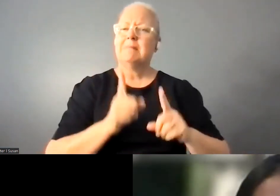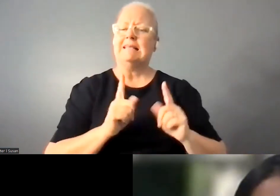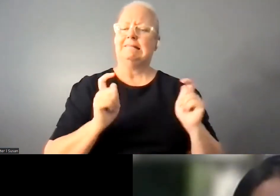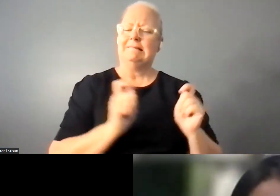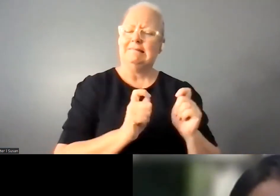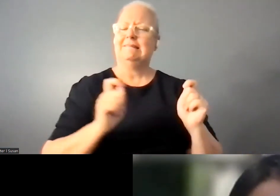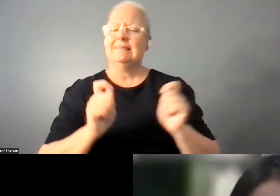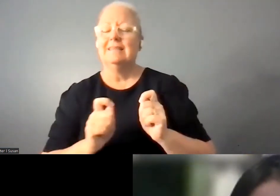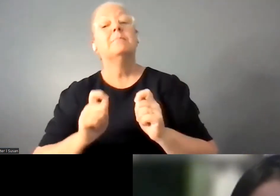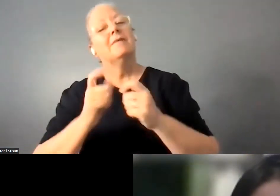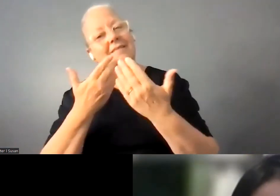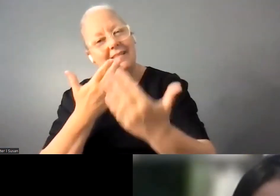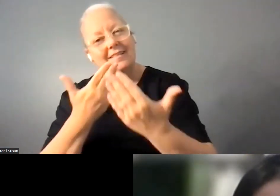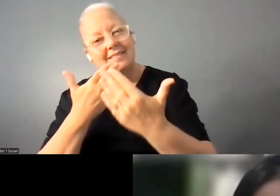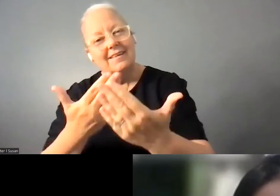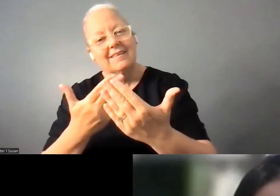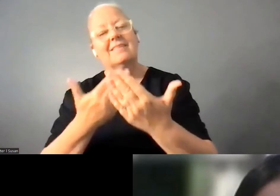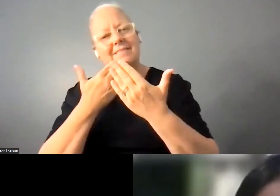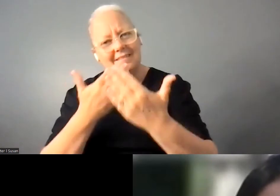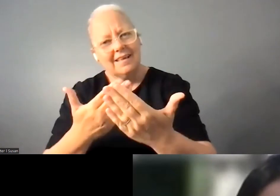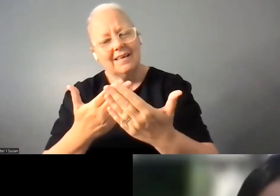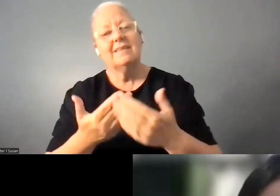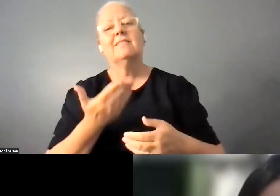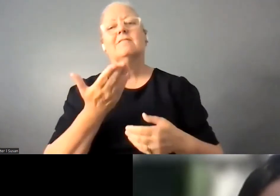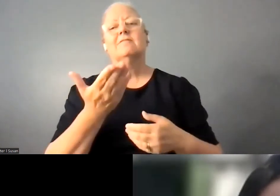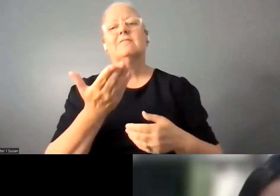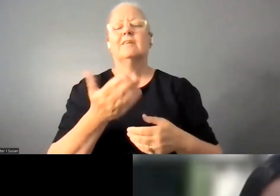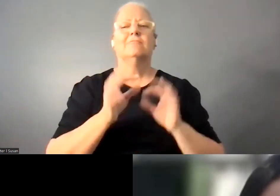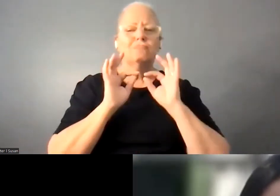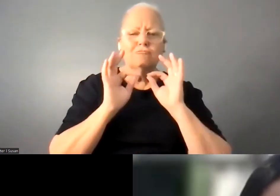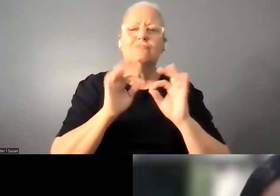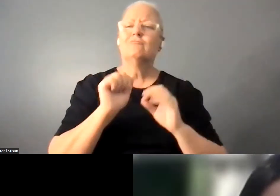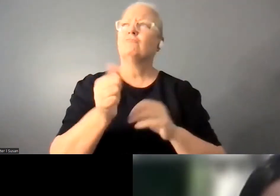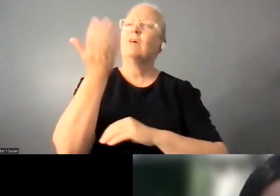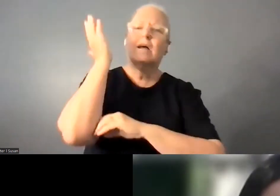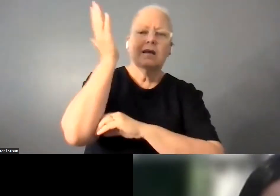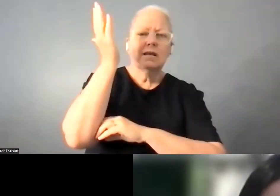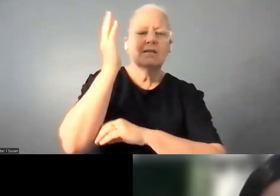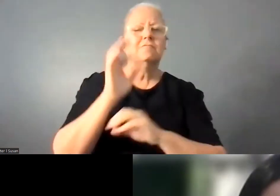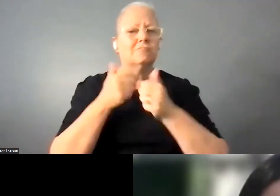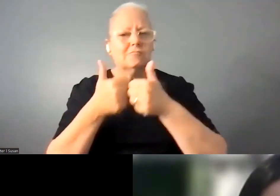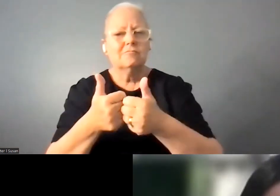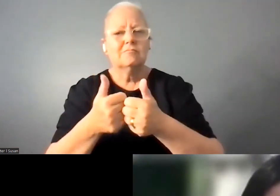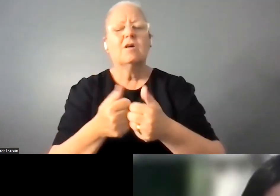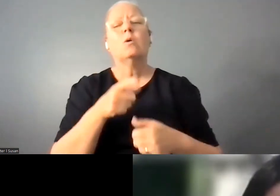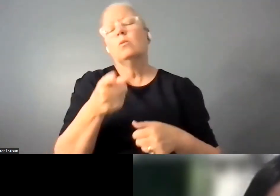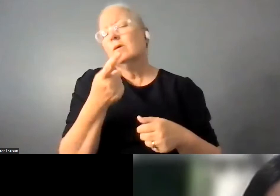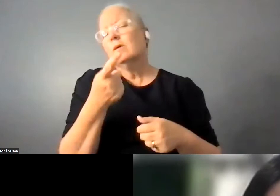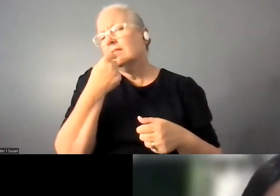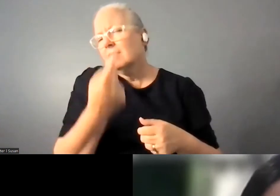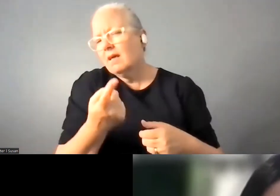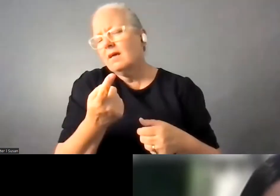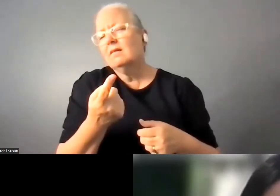again thank you once again for your wonderful submission you uh mentioned all about